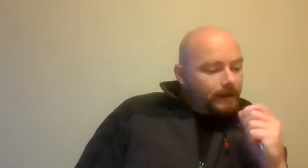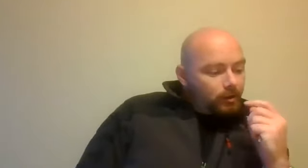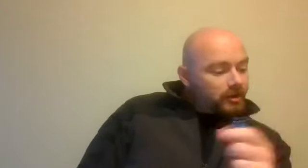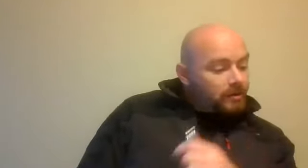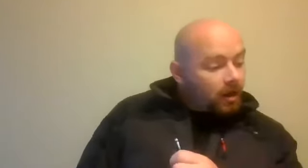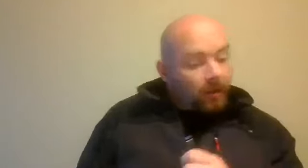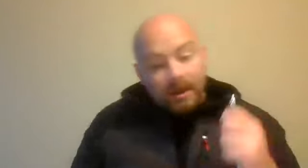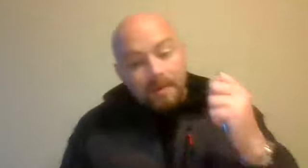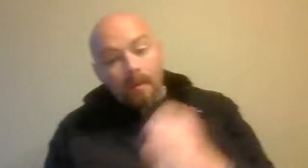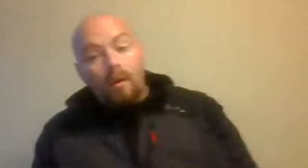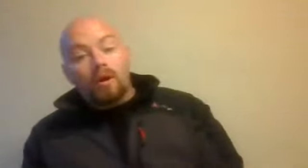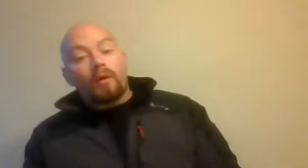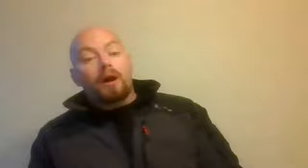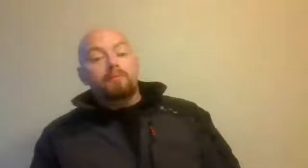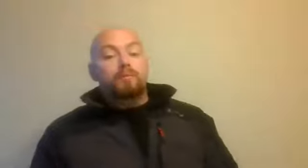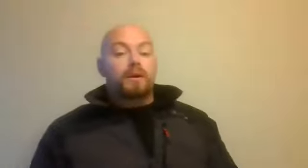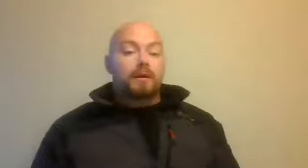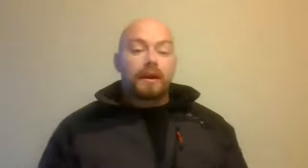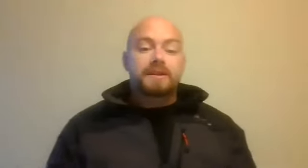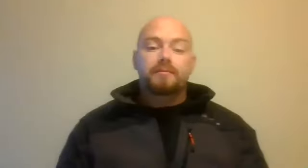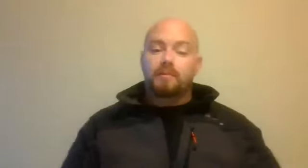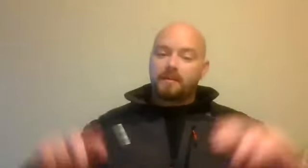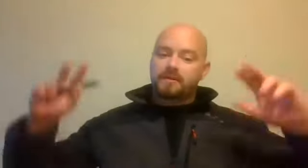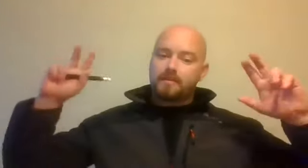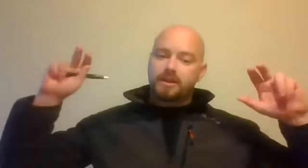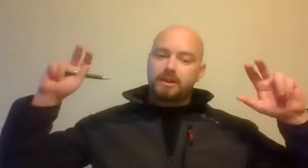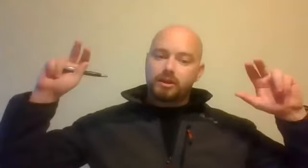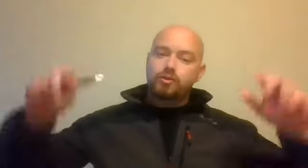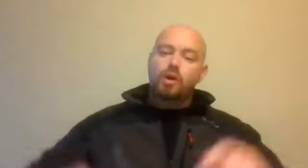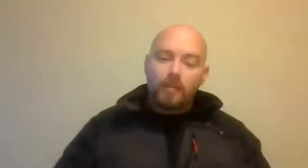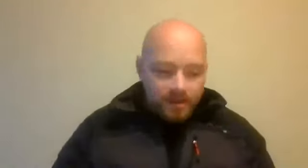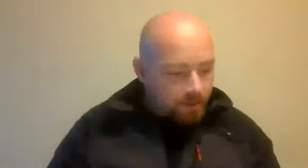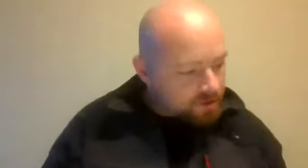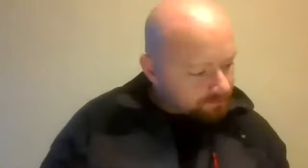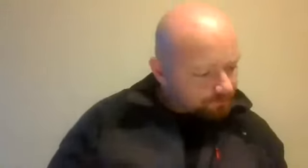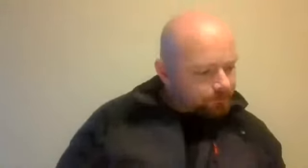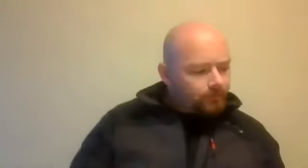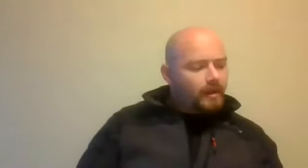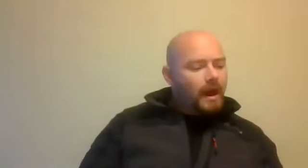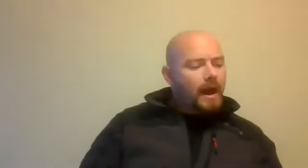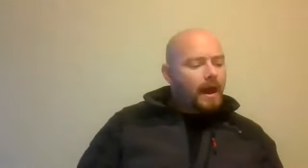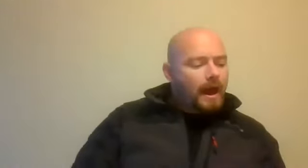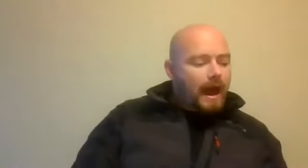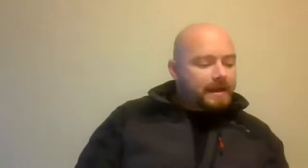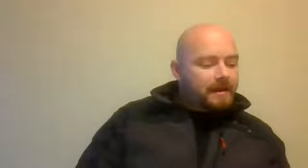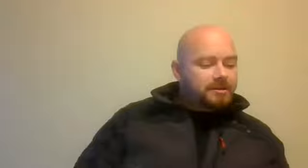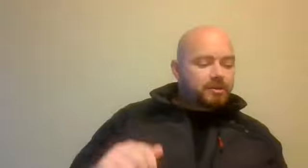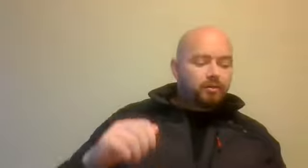Well, then we'll talk a little bit about what we're going on with our clients and what people are terming the new normal, I suppose. And getting on to,